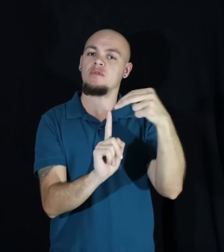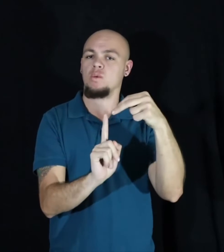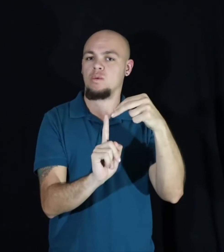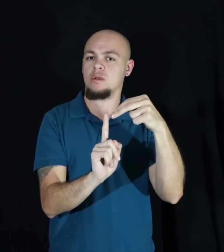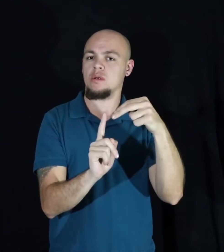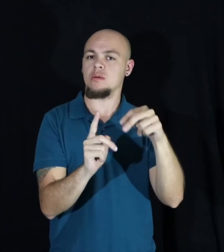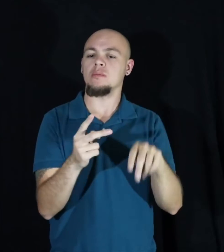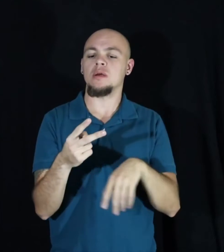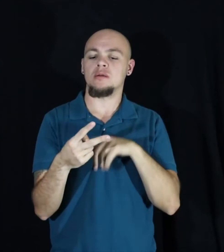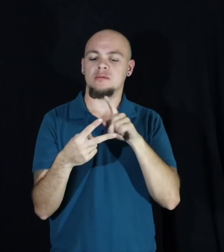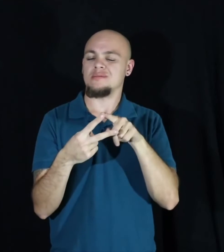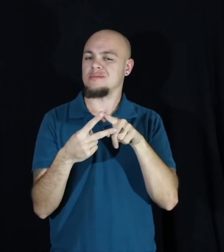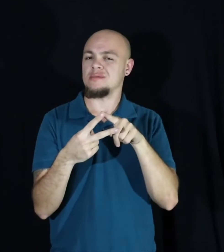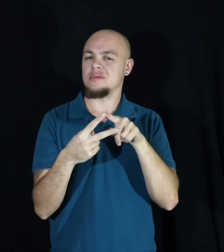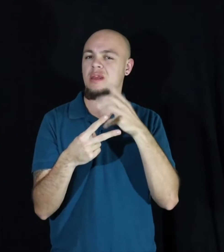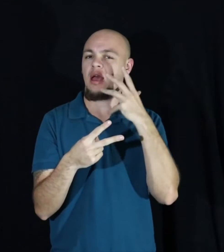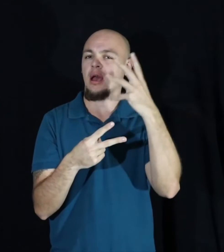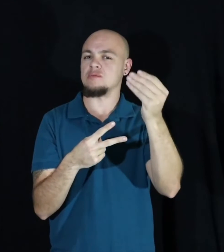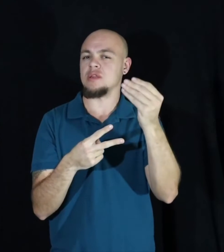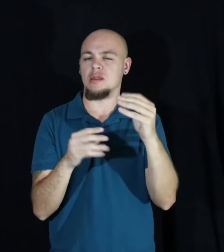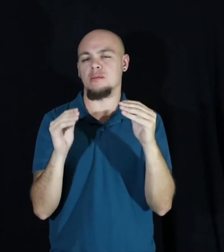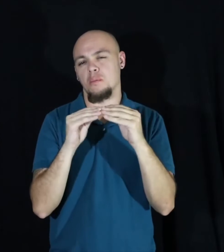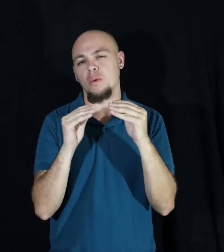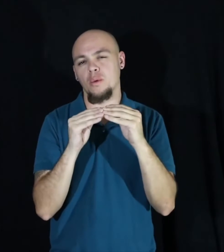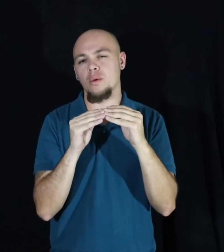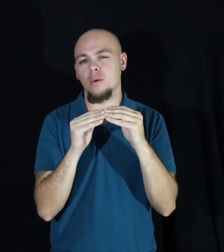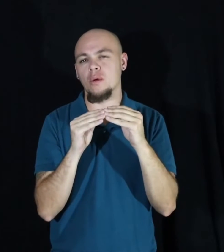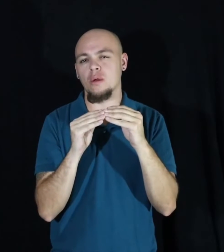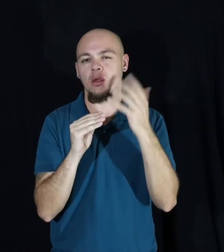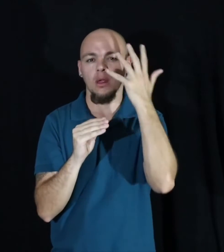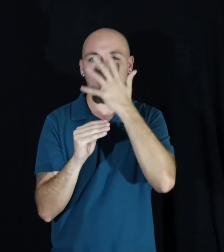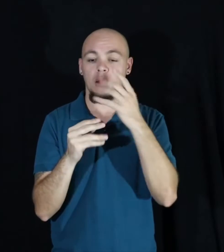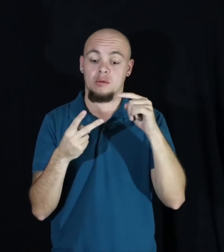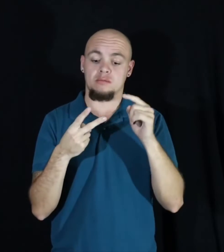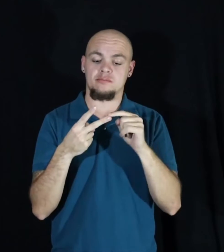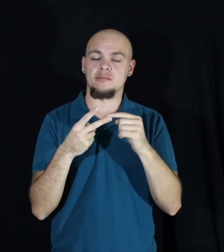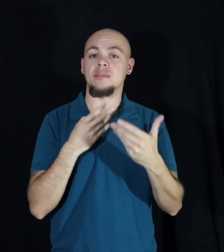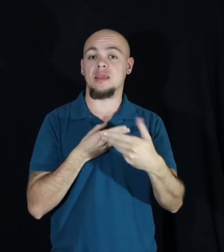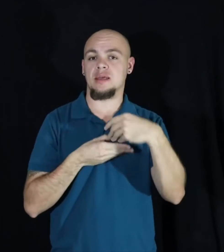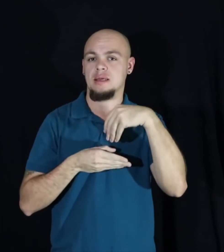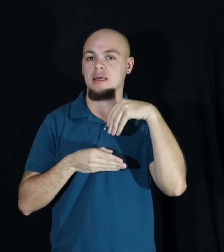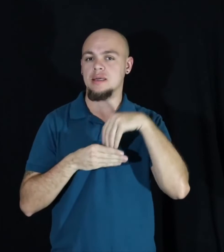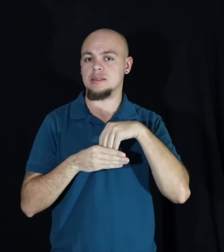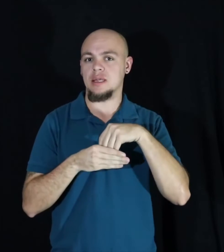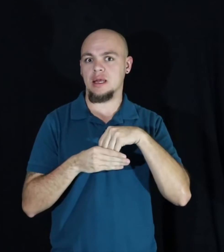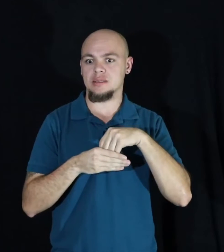But we all know there's more to our outsides. We also have our insides. Literally.